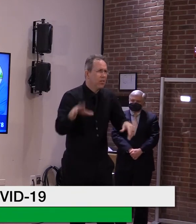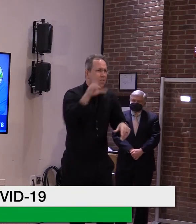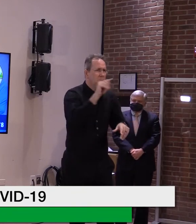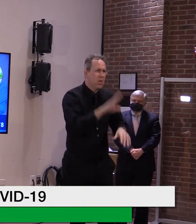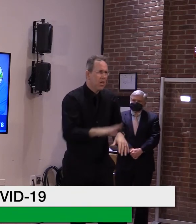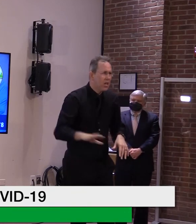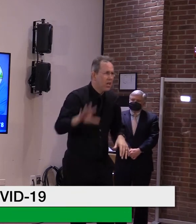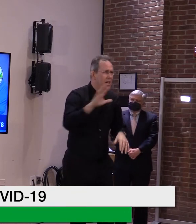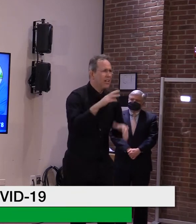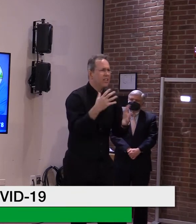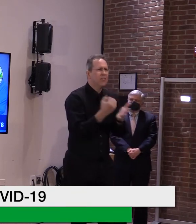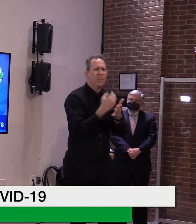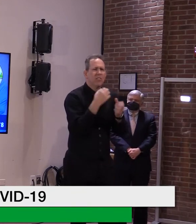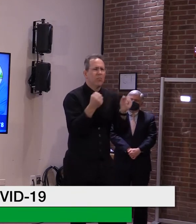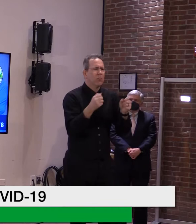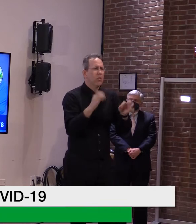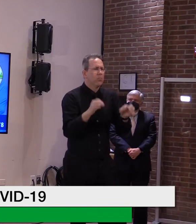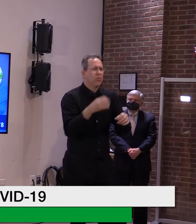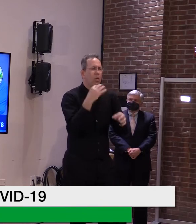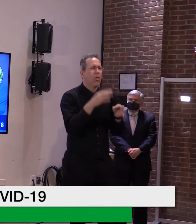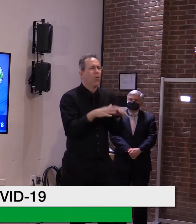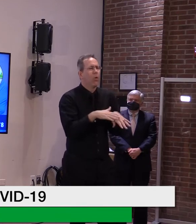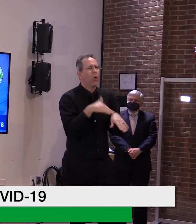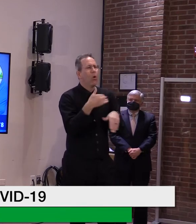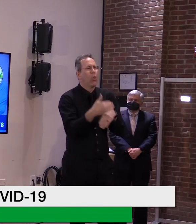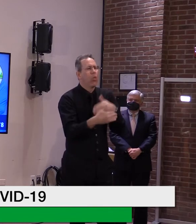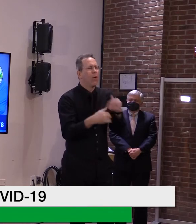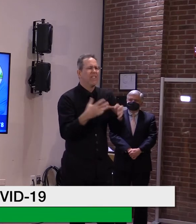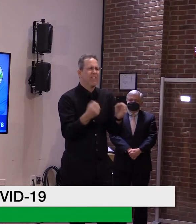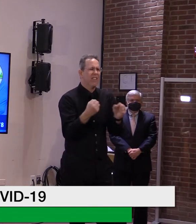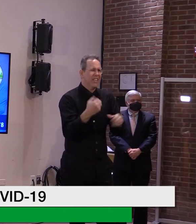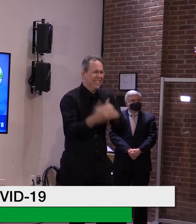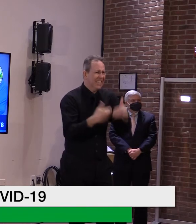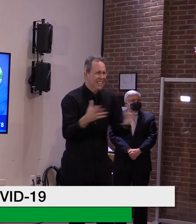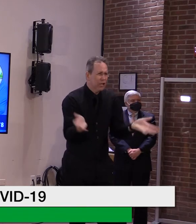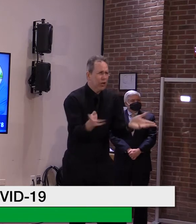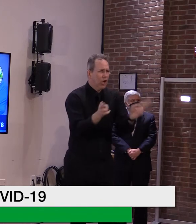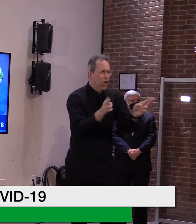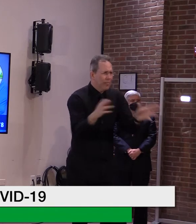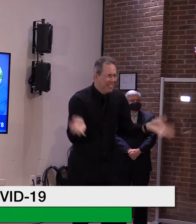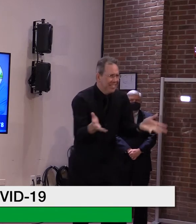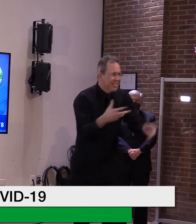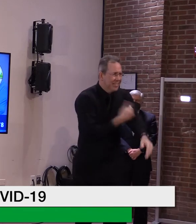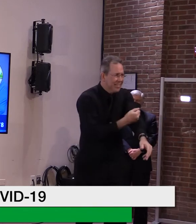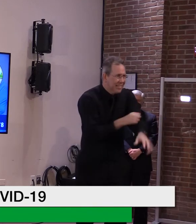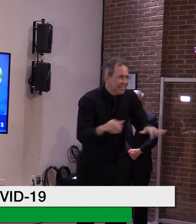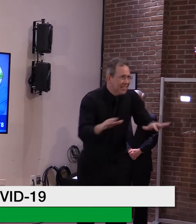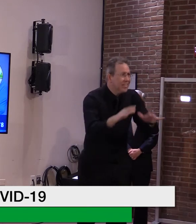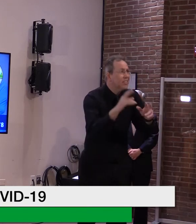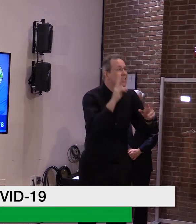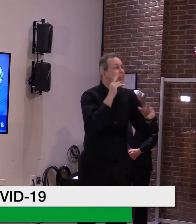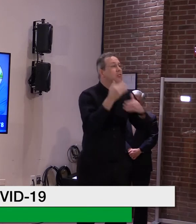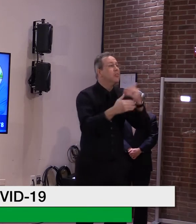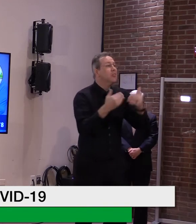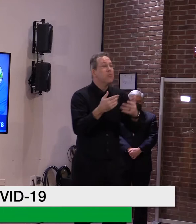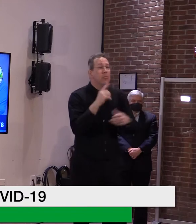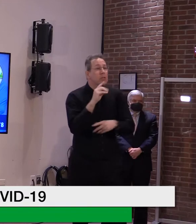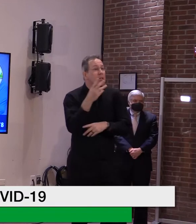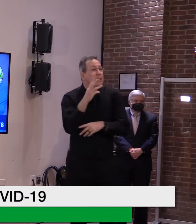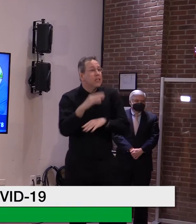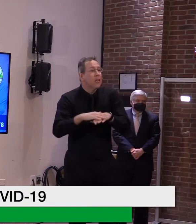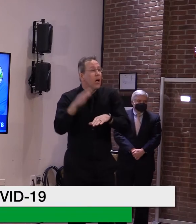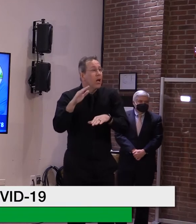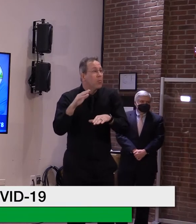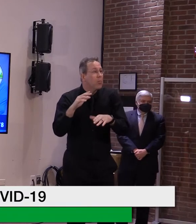And maybe we'll find there are more thousands in the 55 down to 16 age group than we thought, so that the total